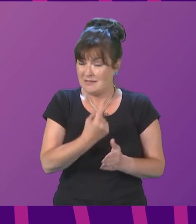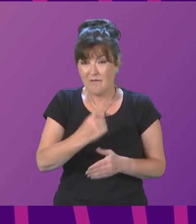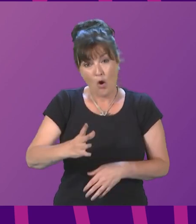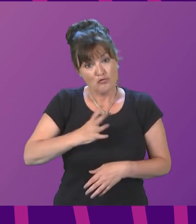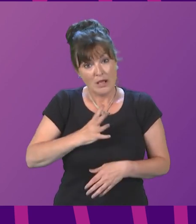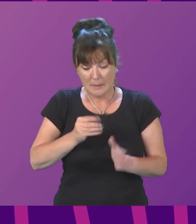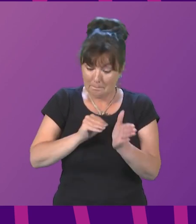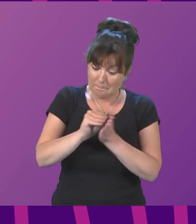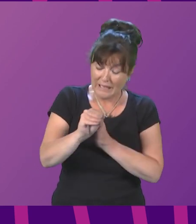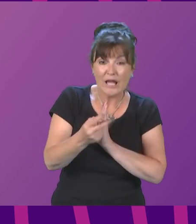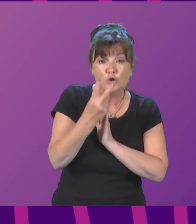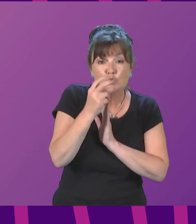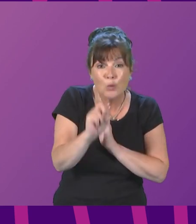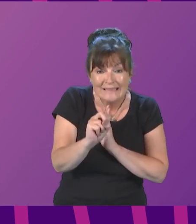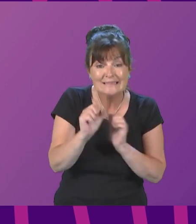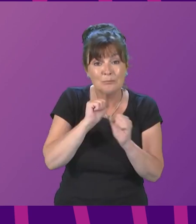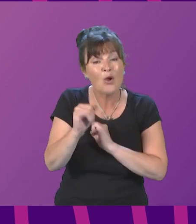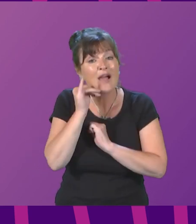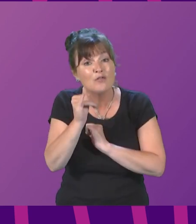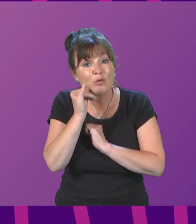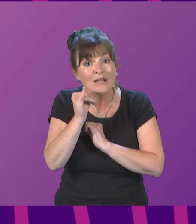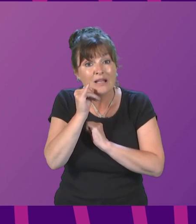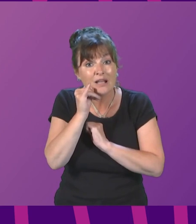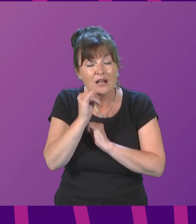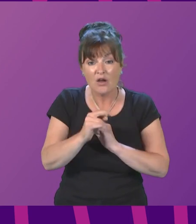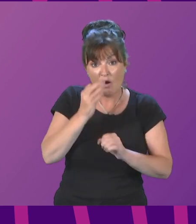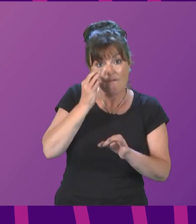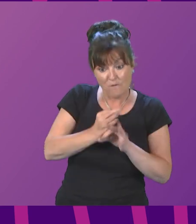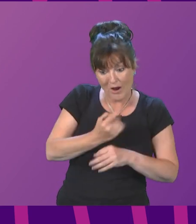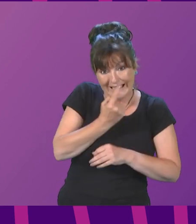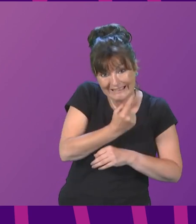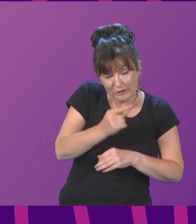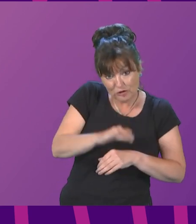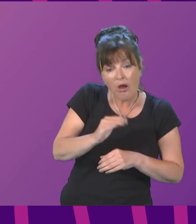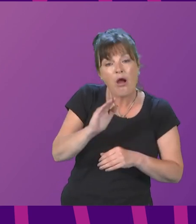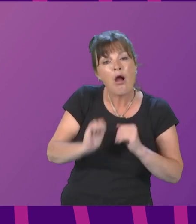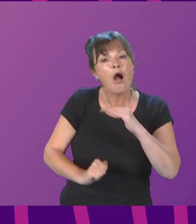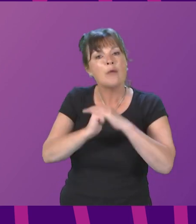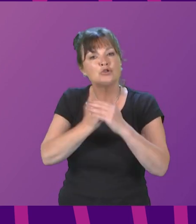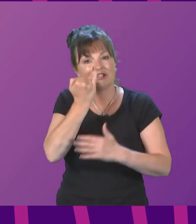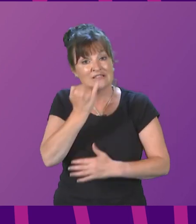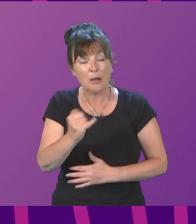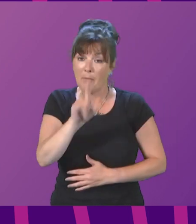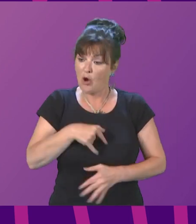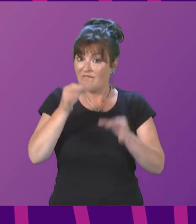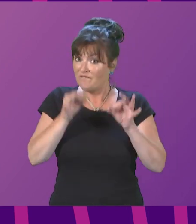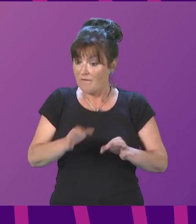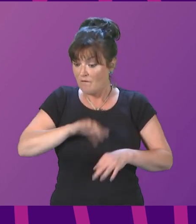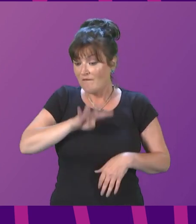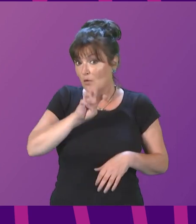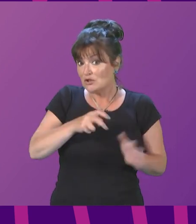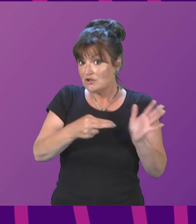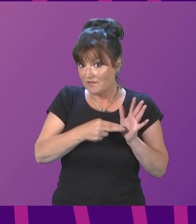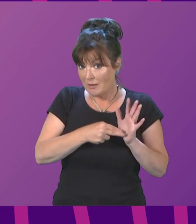per week for every eligible child up to age six. I can confirm today that from the 14th of November,